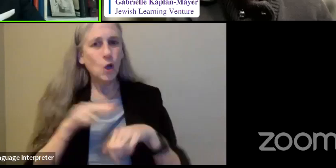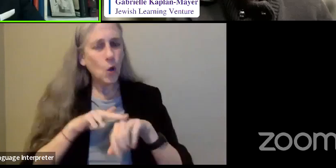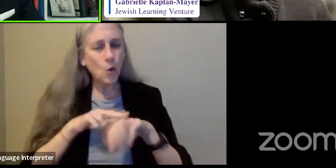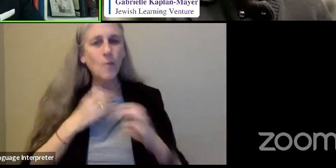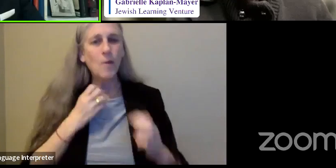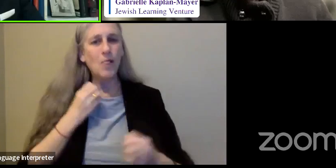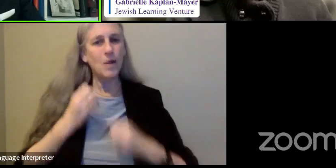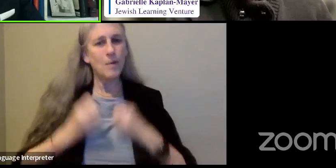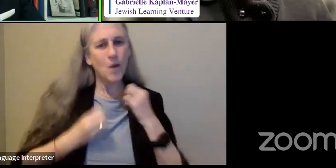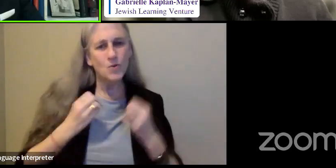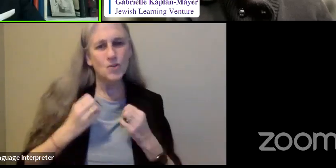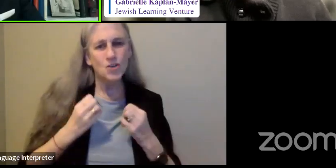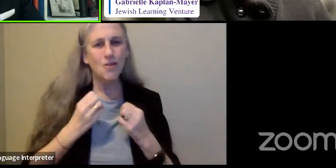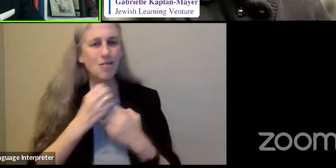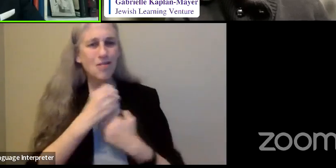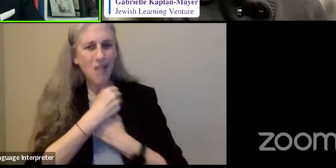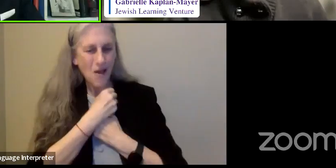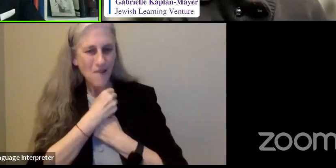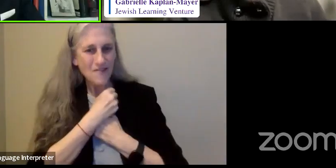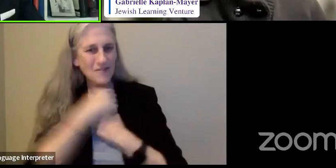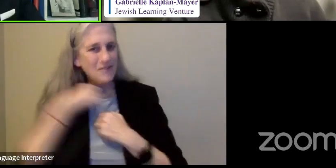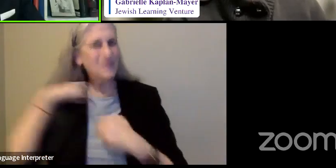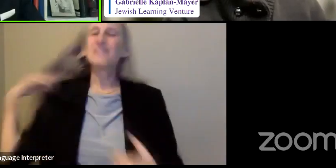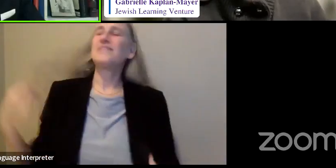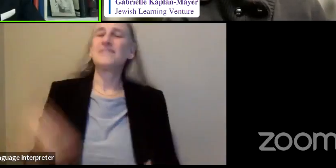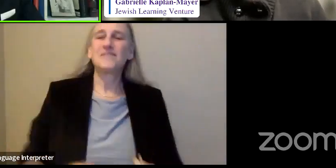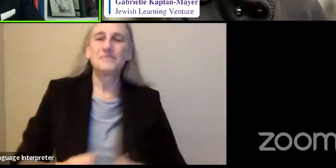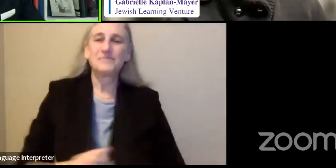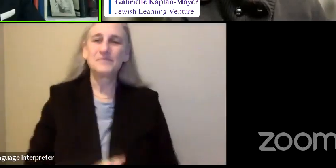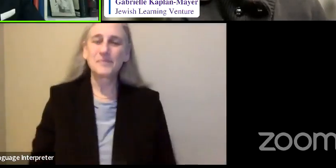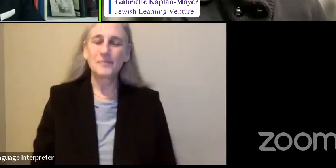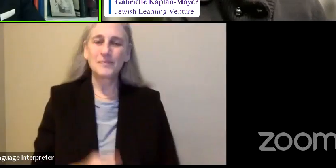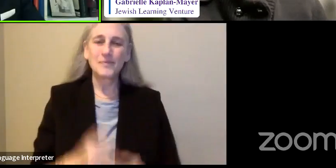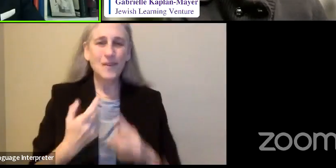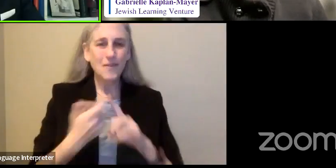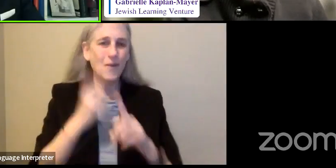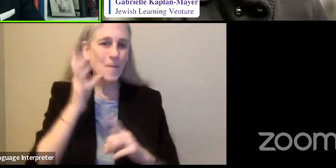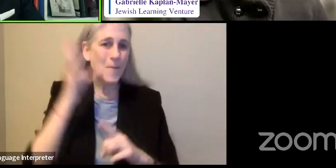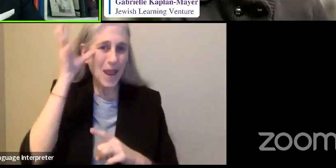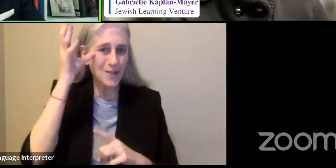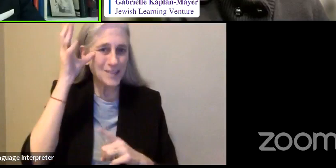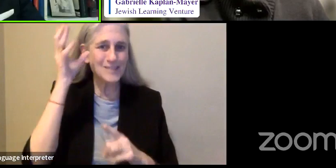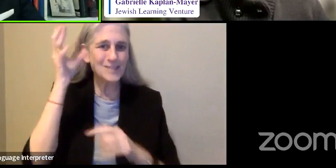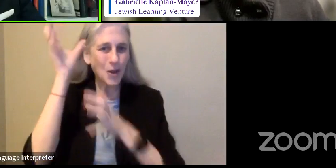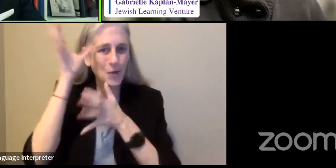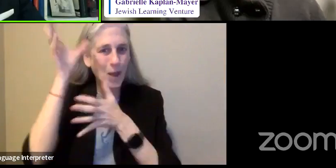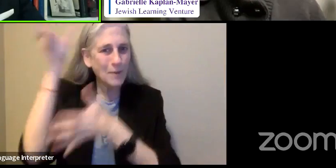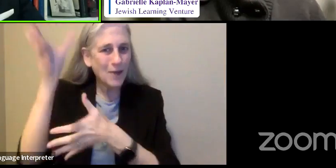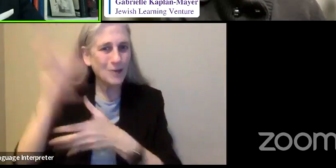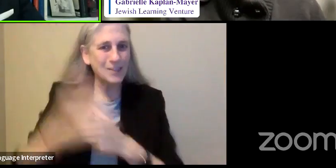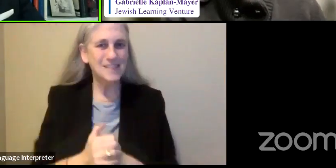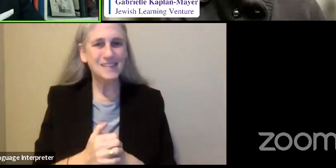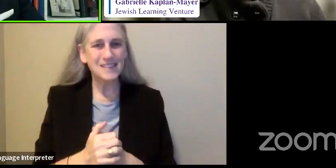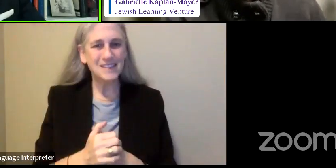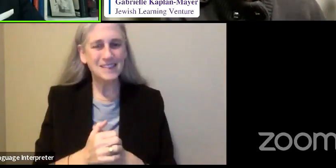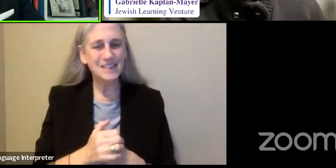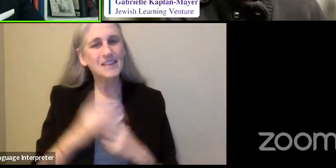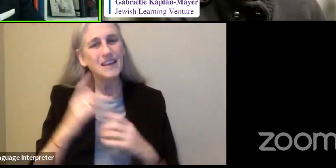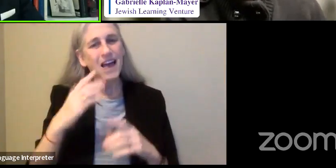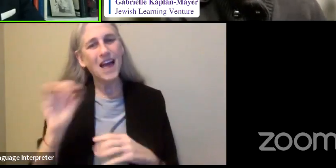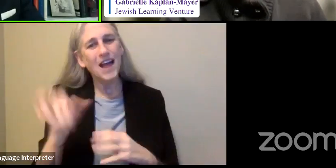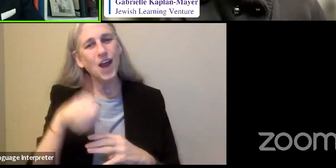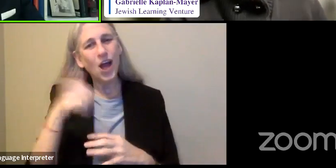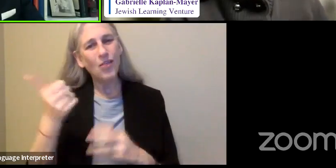love that you get from good parents and grandparents. And the other was a